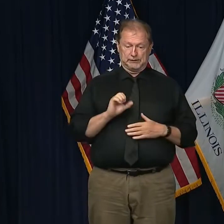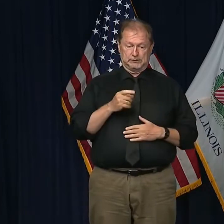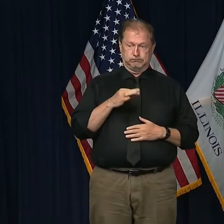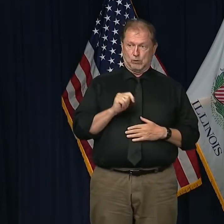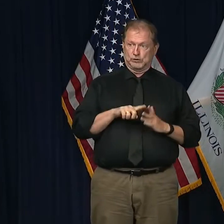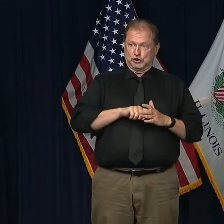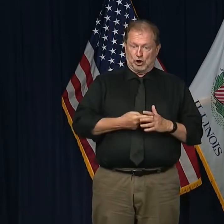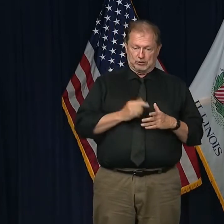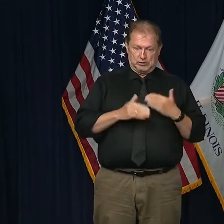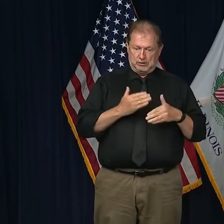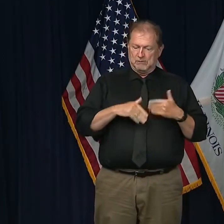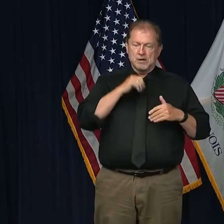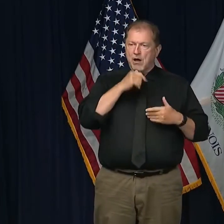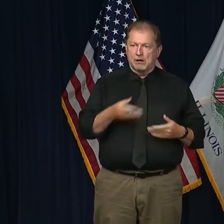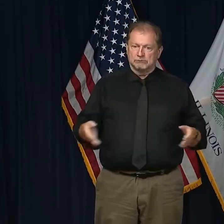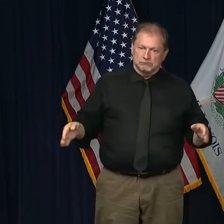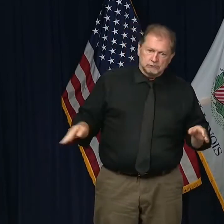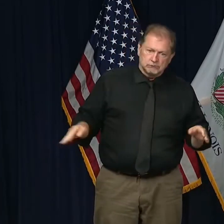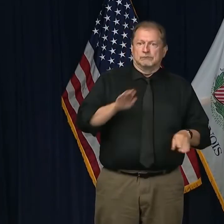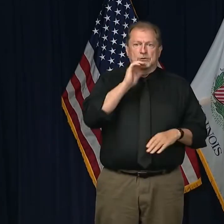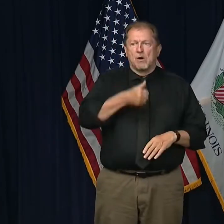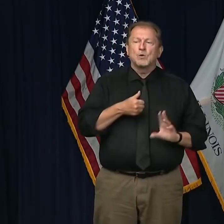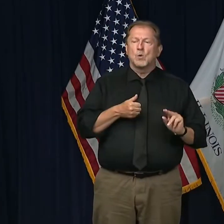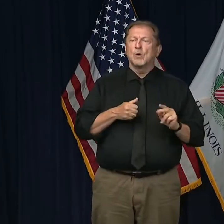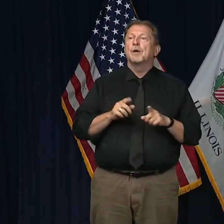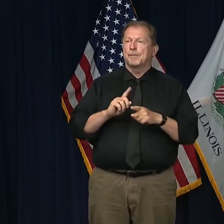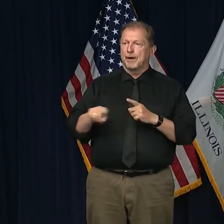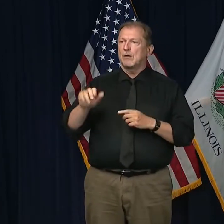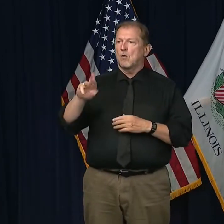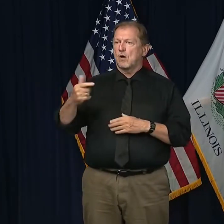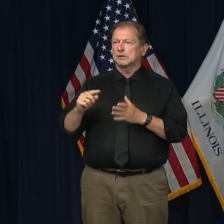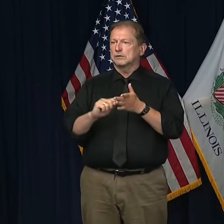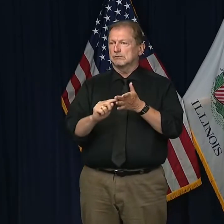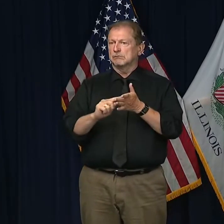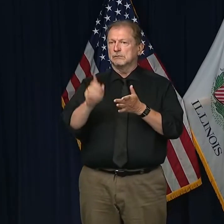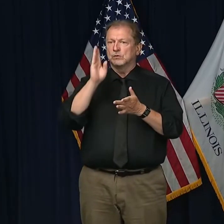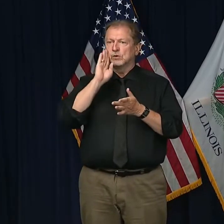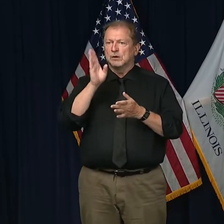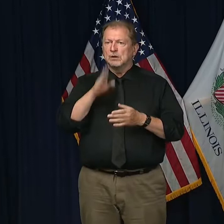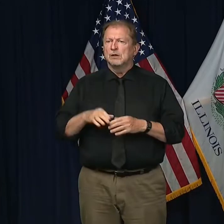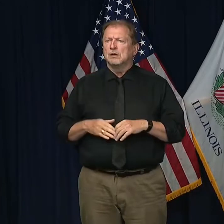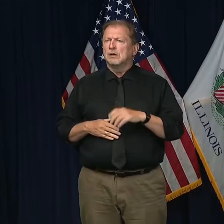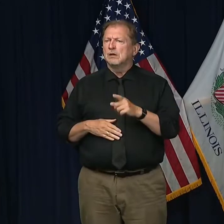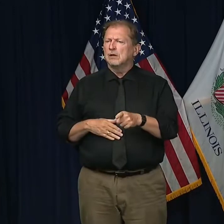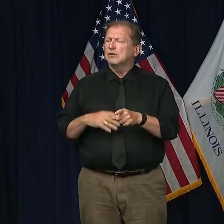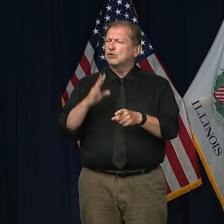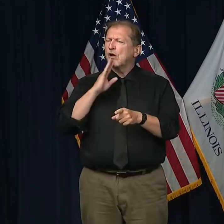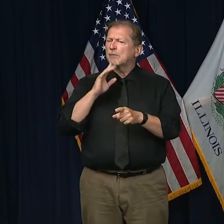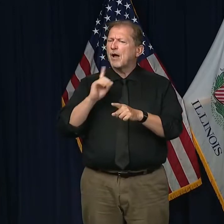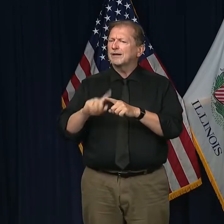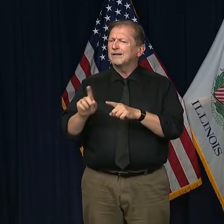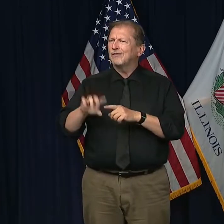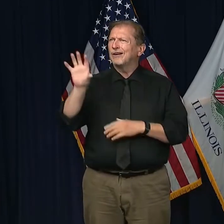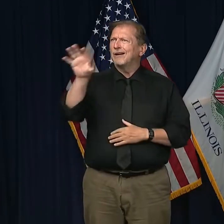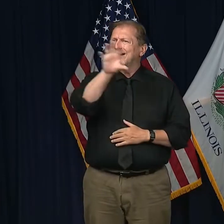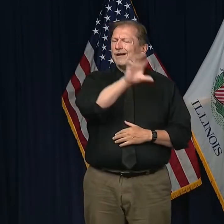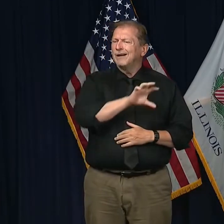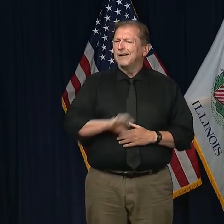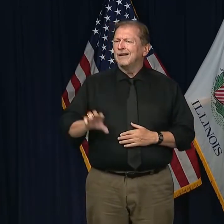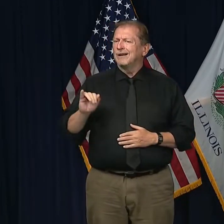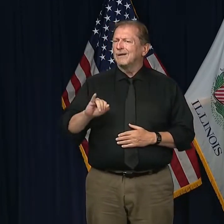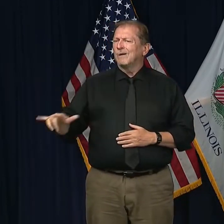into it. But I'll get you the exact start date right after it if you don't mind. Governor, you're talking about the regions. And Dr. Rike Monertoun,